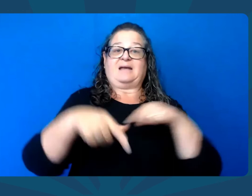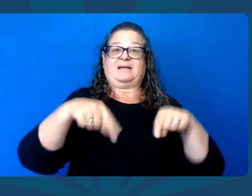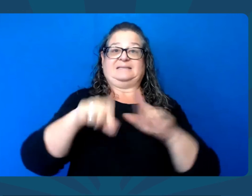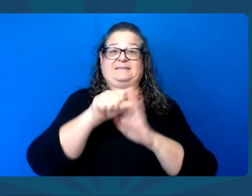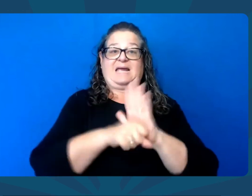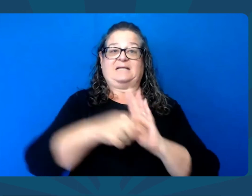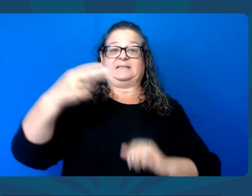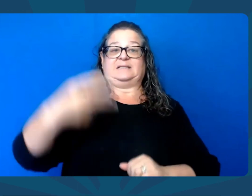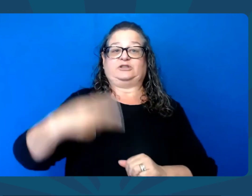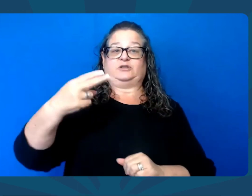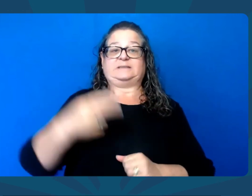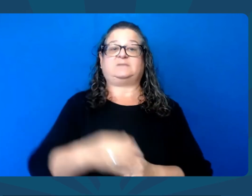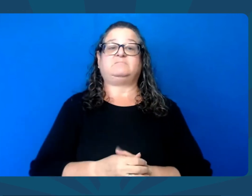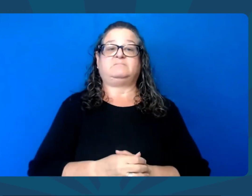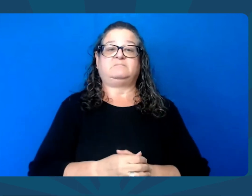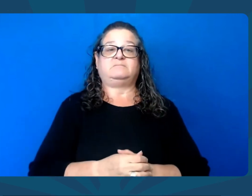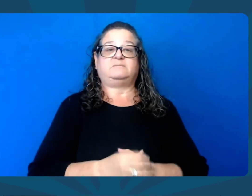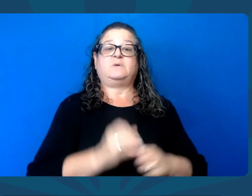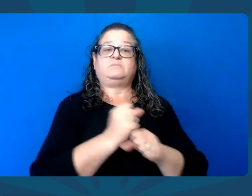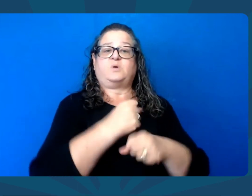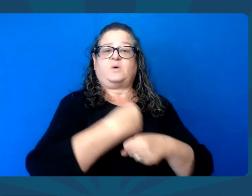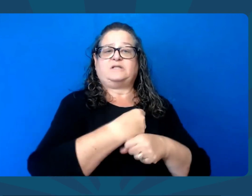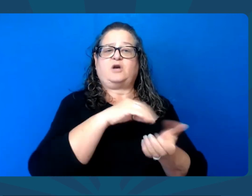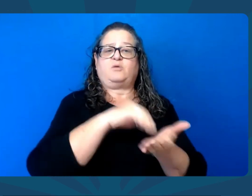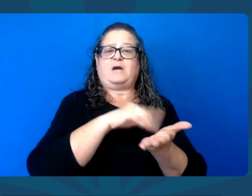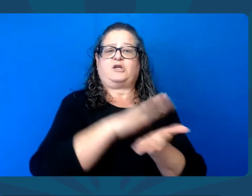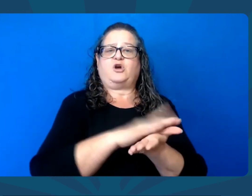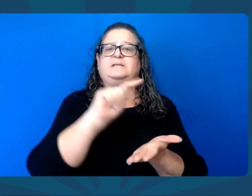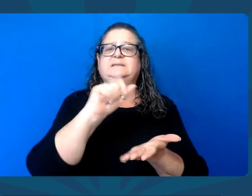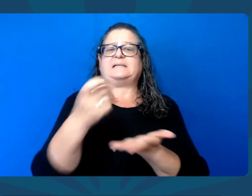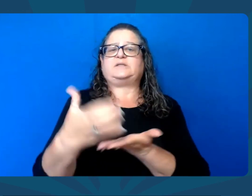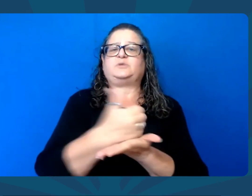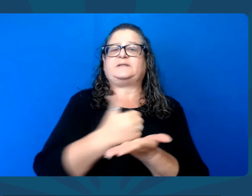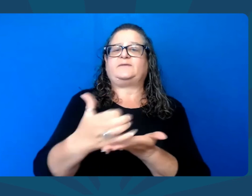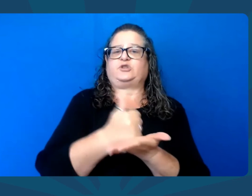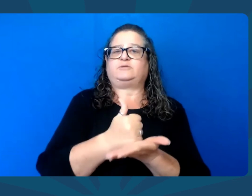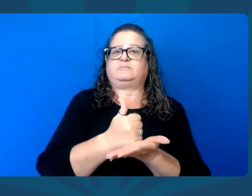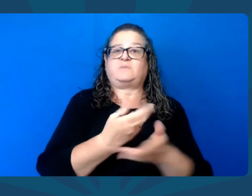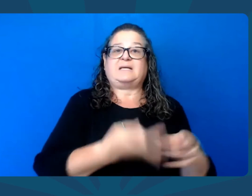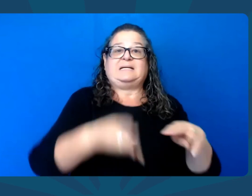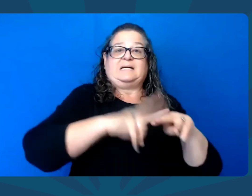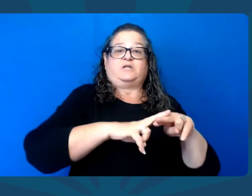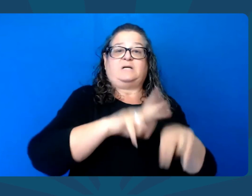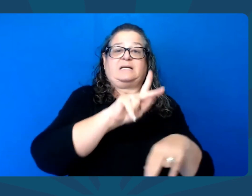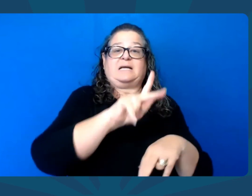I authored and led passage of the largest tax cut in state history,